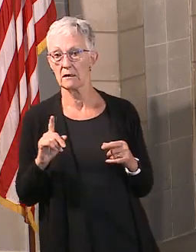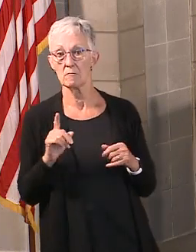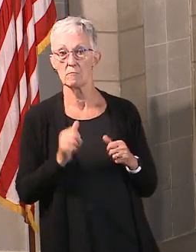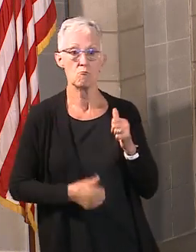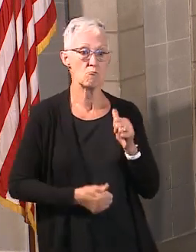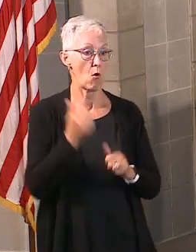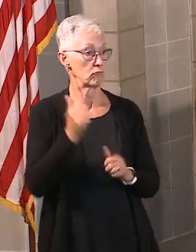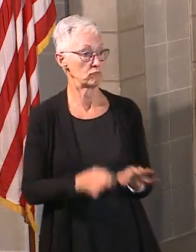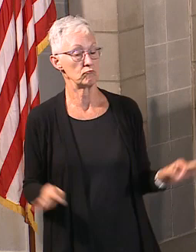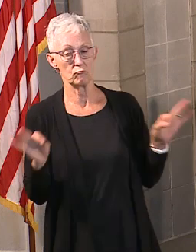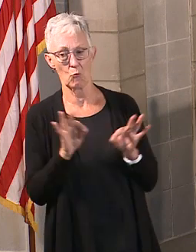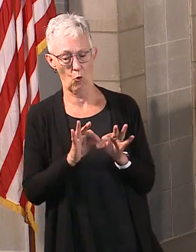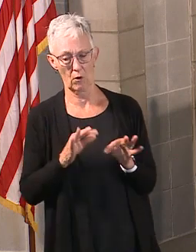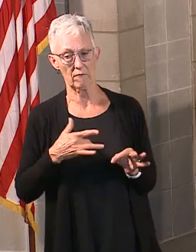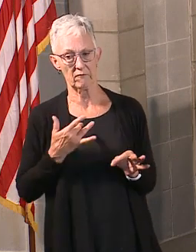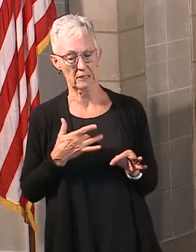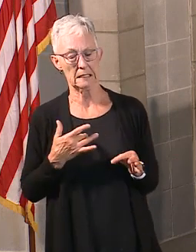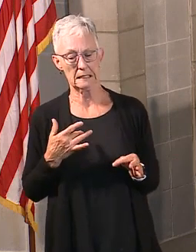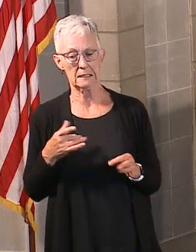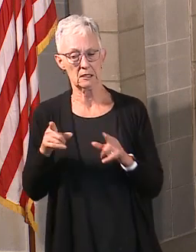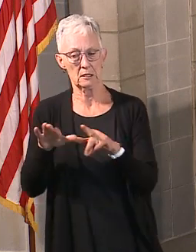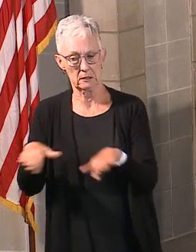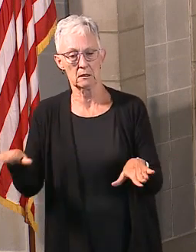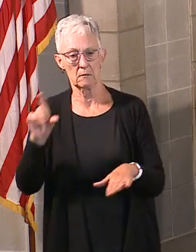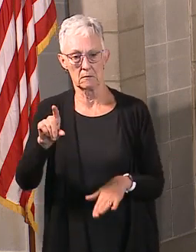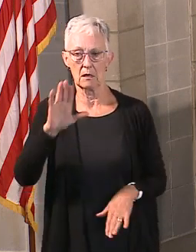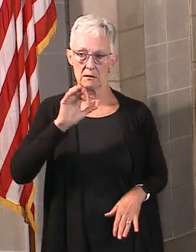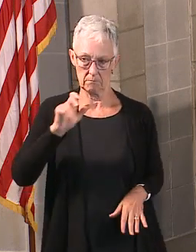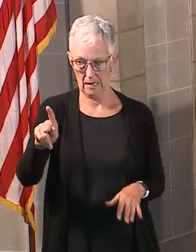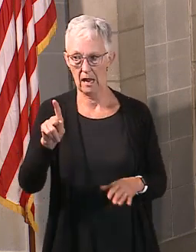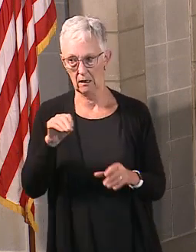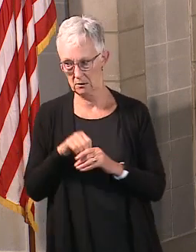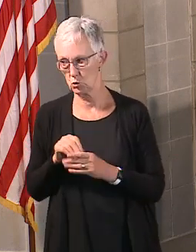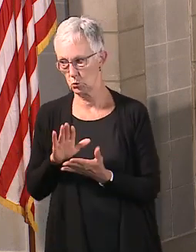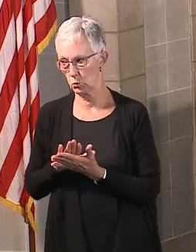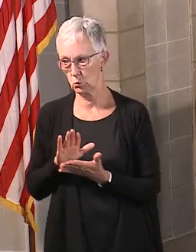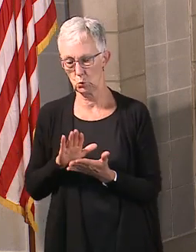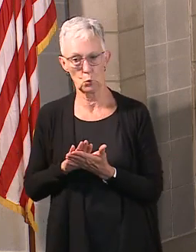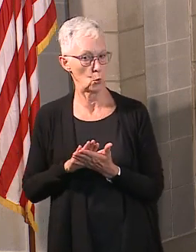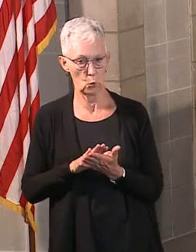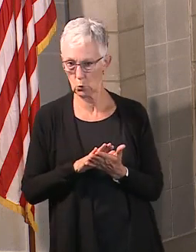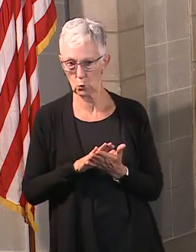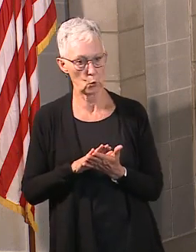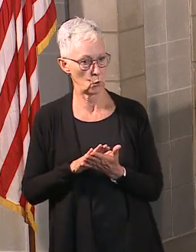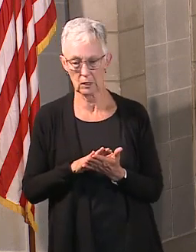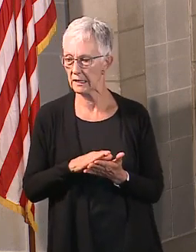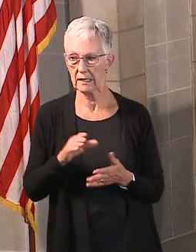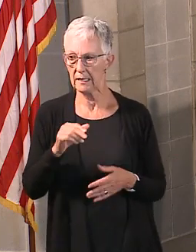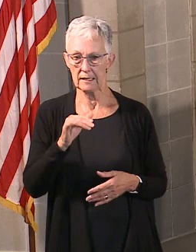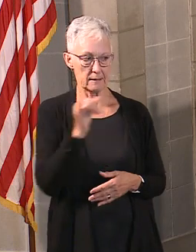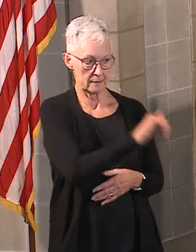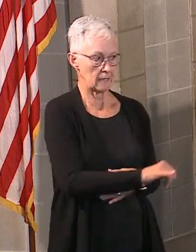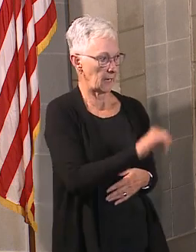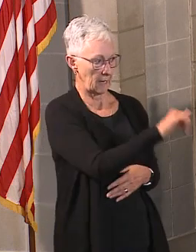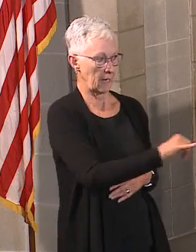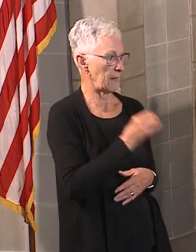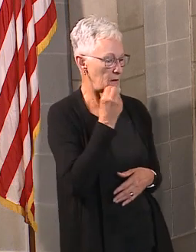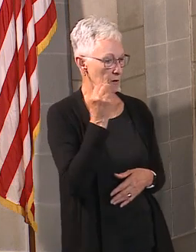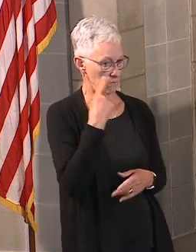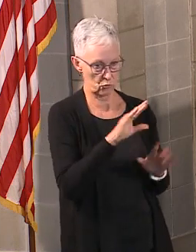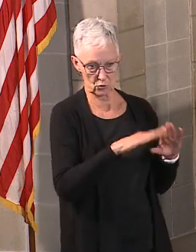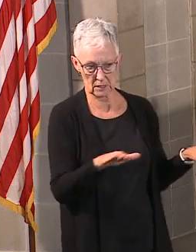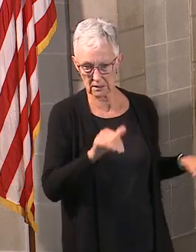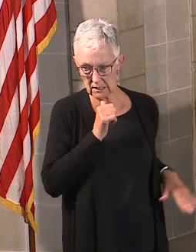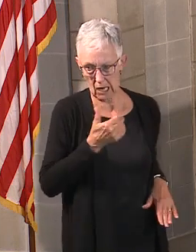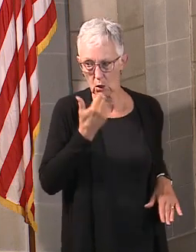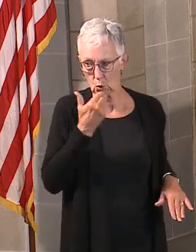absolutely critical. We've heard that from parents. We've heard that from communities all over the state. There's a lot of work yet to do, and I appreciate the governor